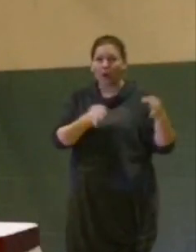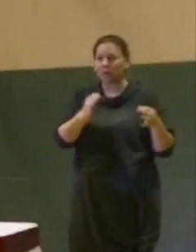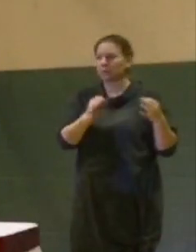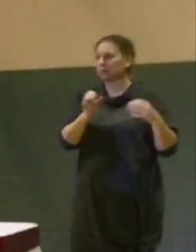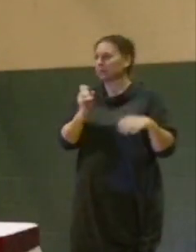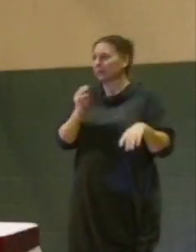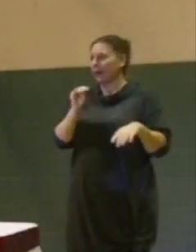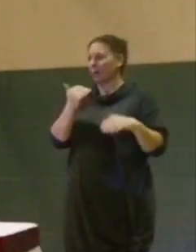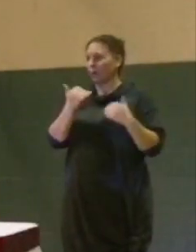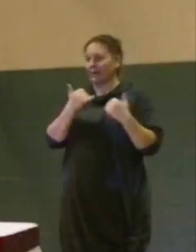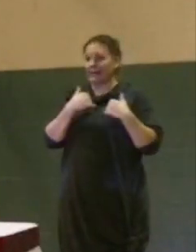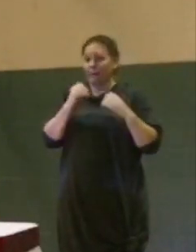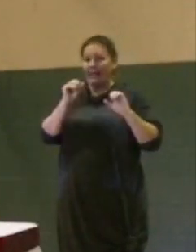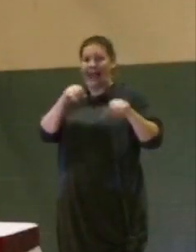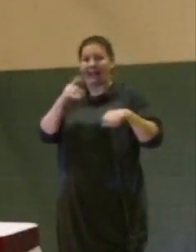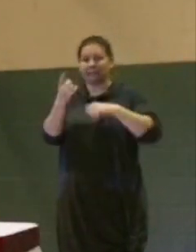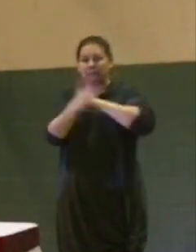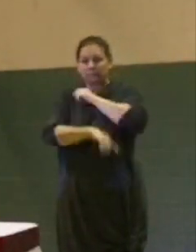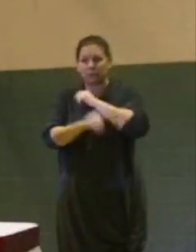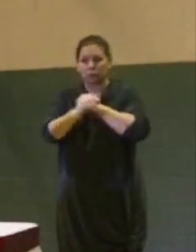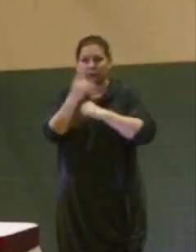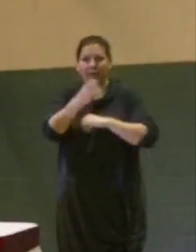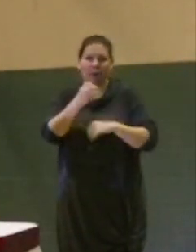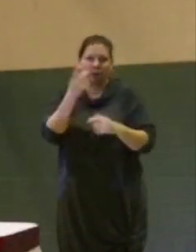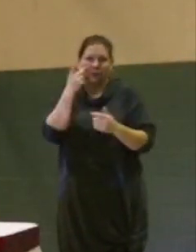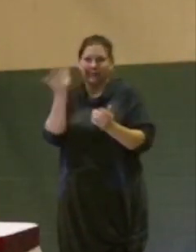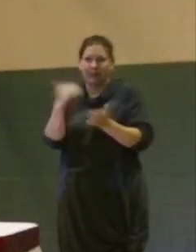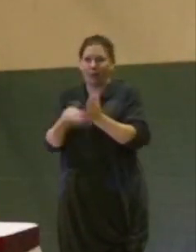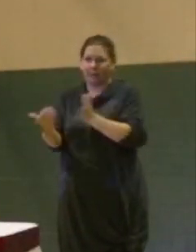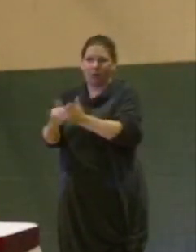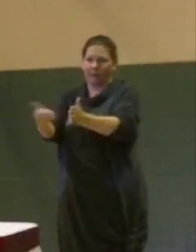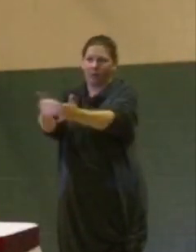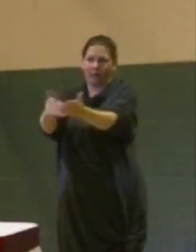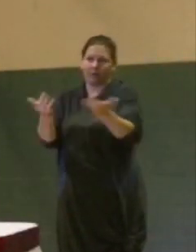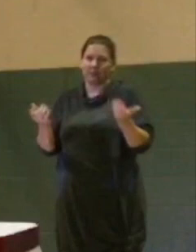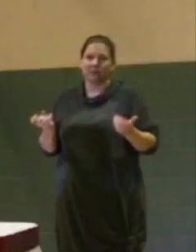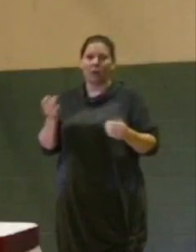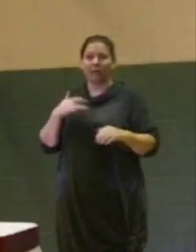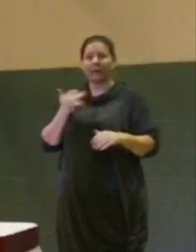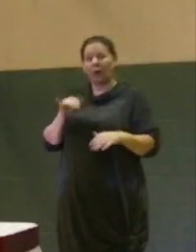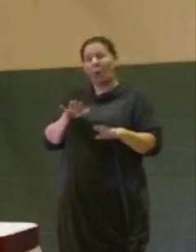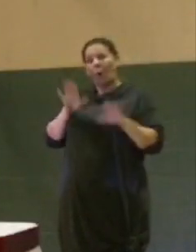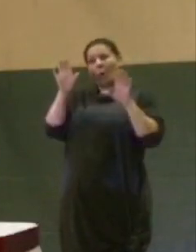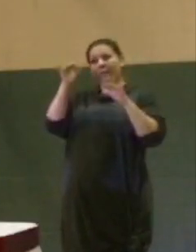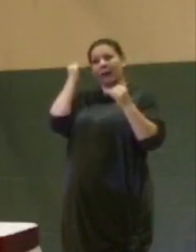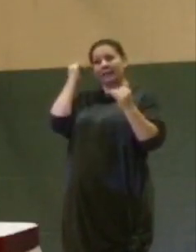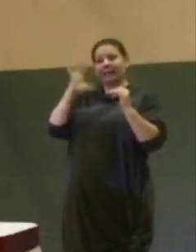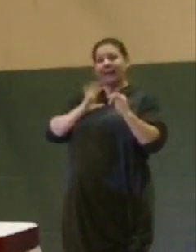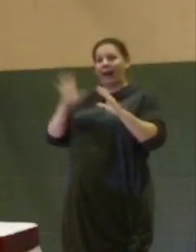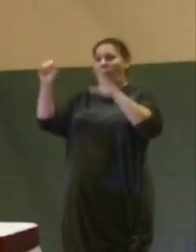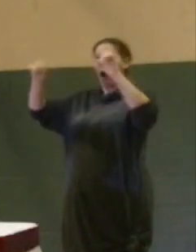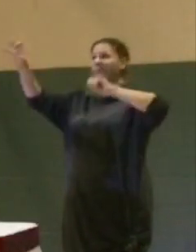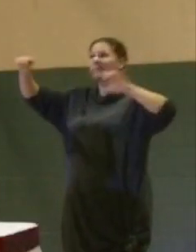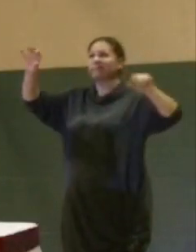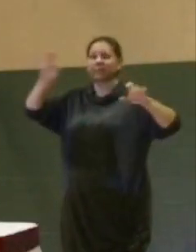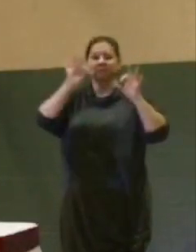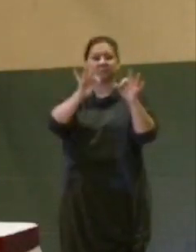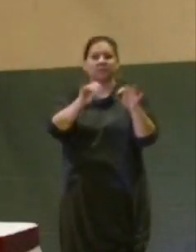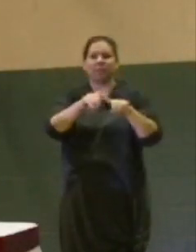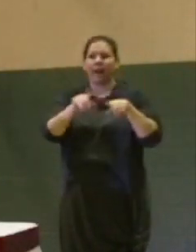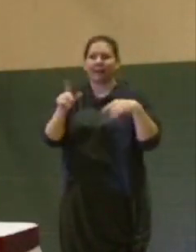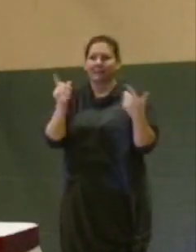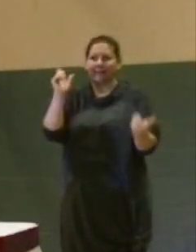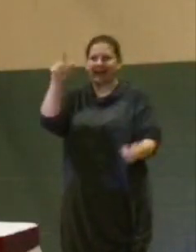teeth in, we see reoccurring things. I think it's a great idea to remove them, but eventually